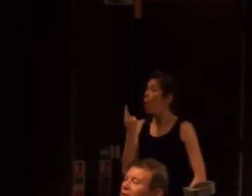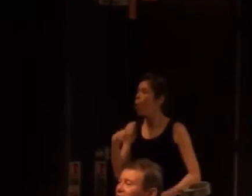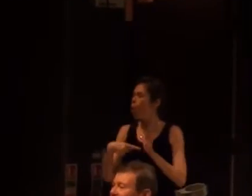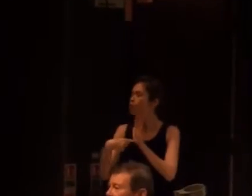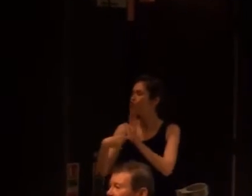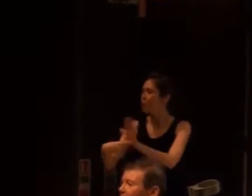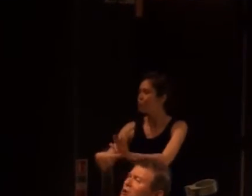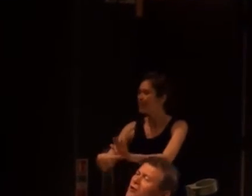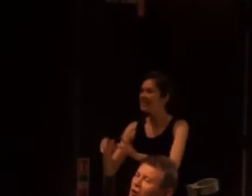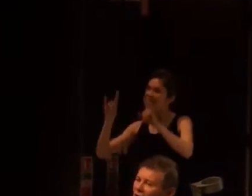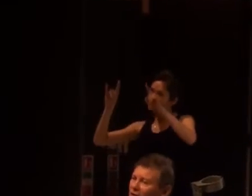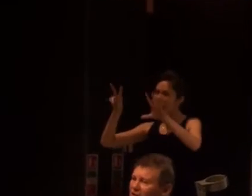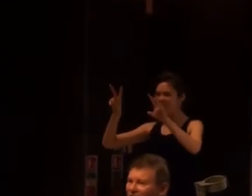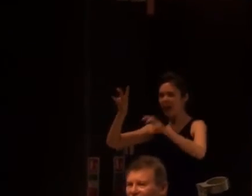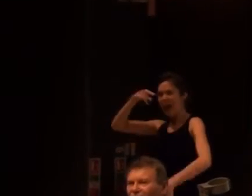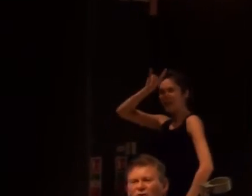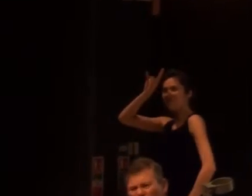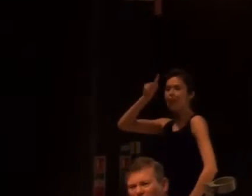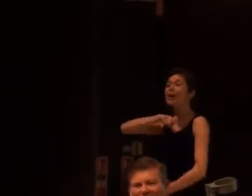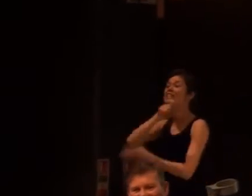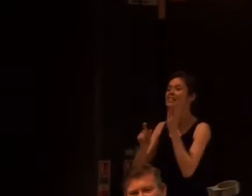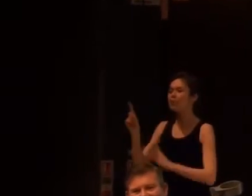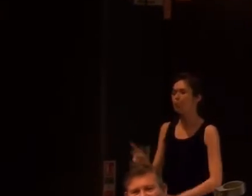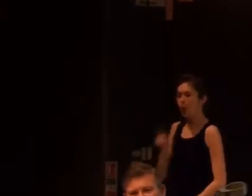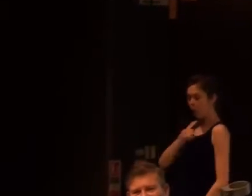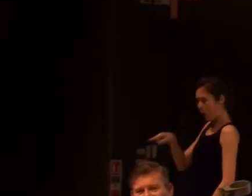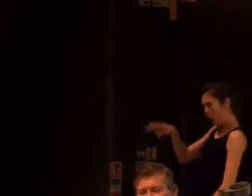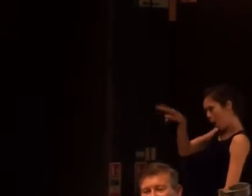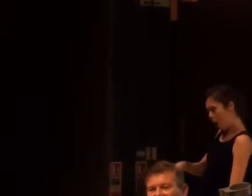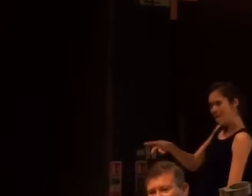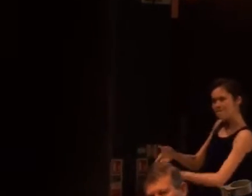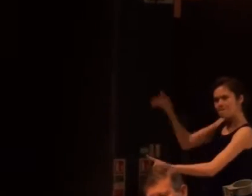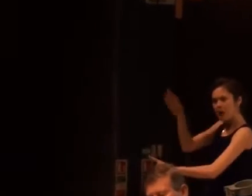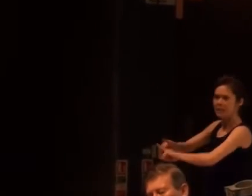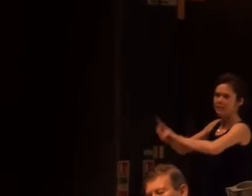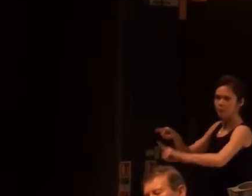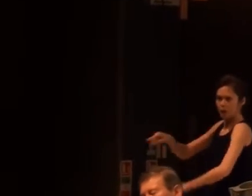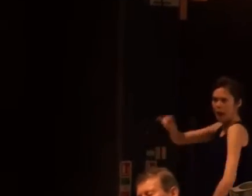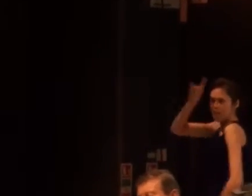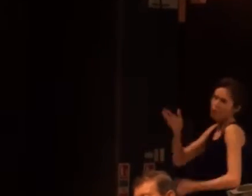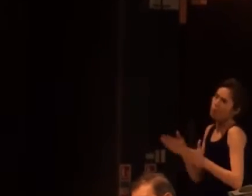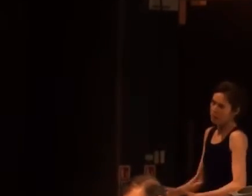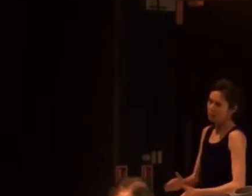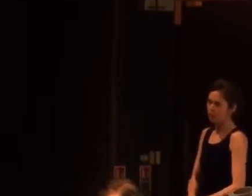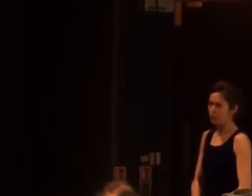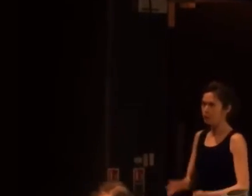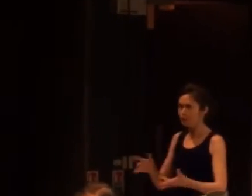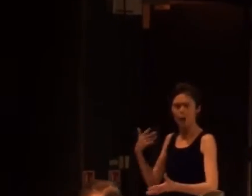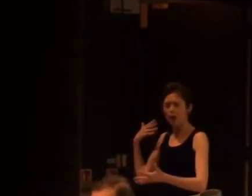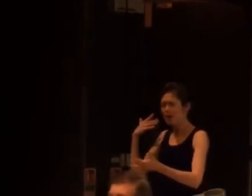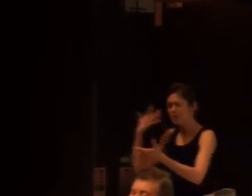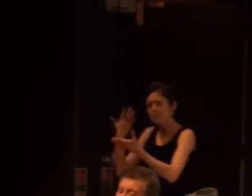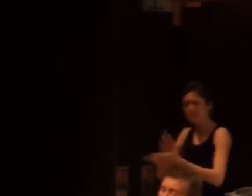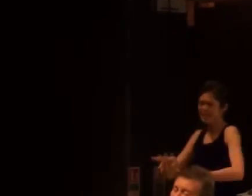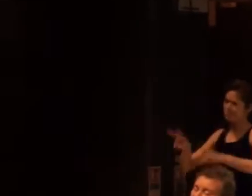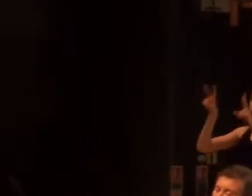more than disabled people who look different, who look bad compared to everybody else? And that has been an ongoing trend that has happened.